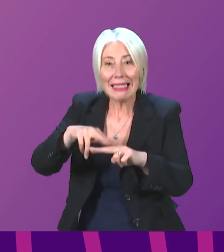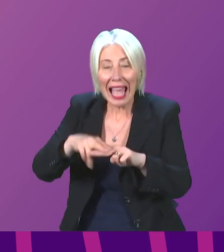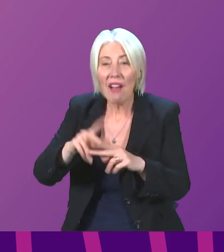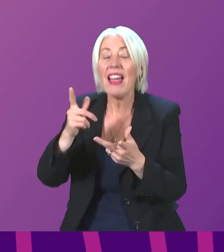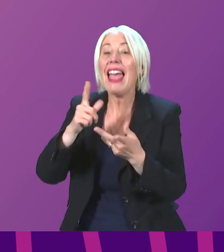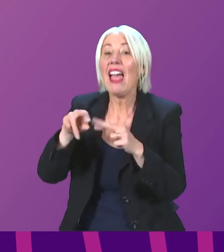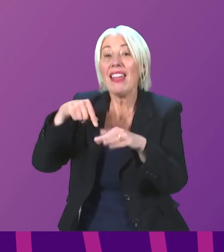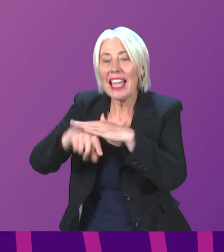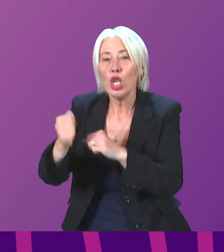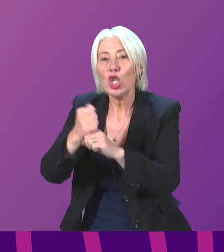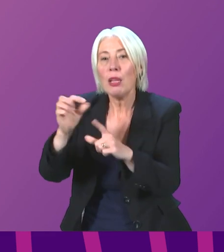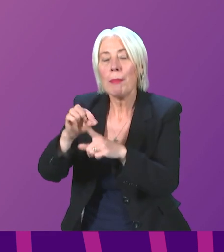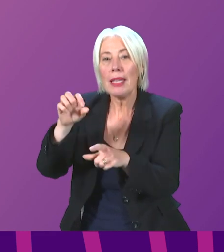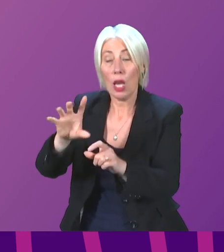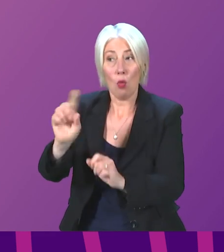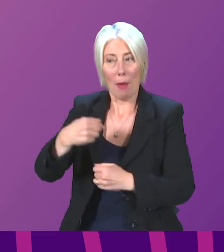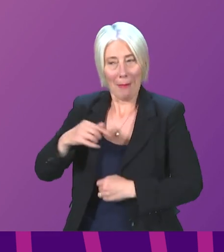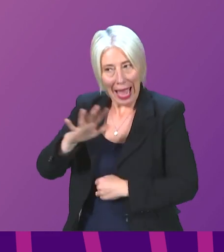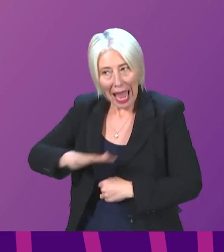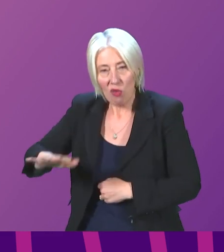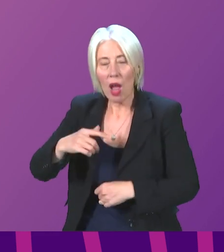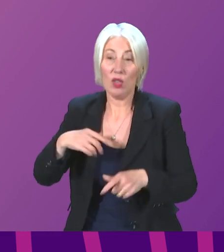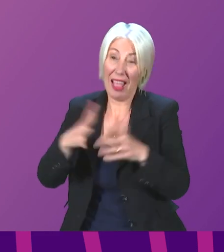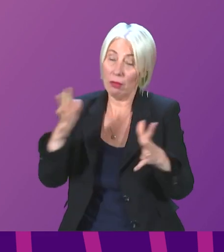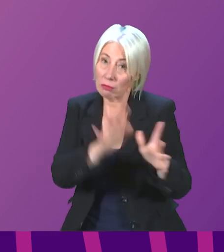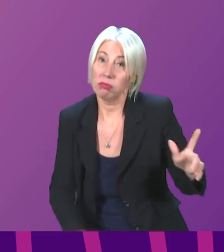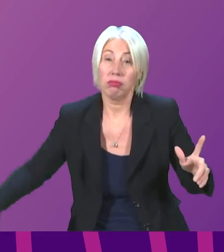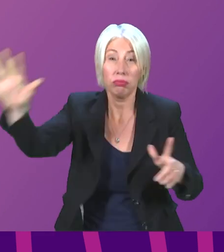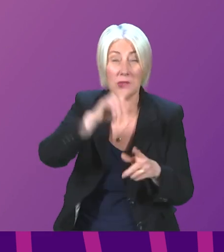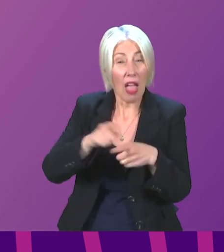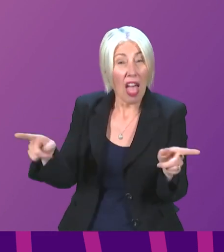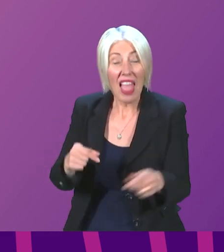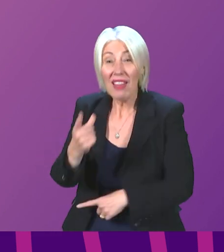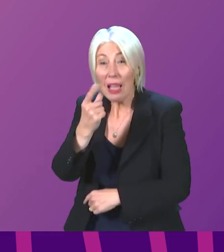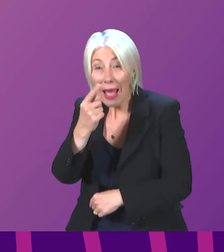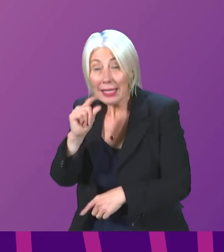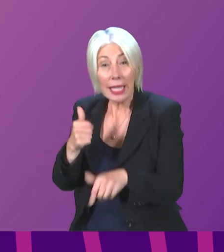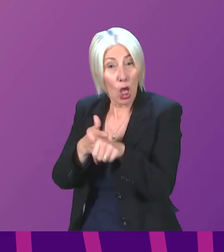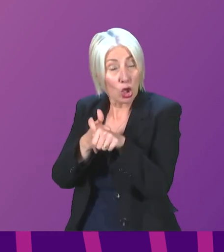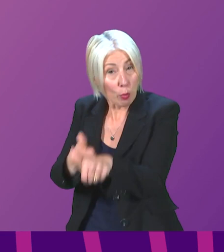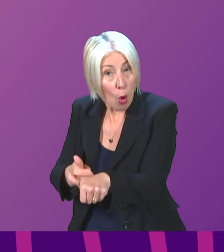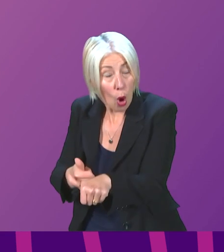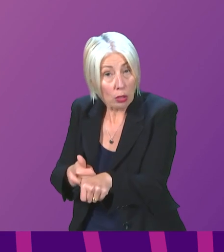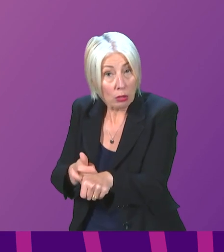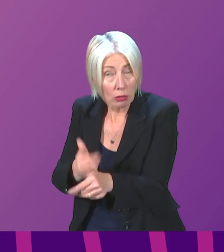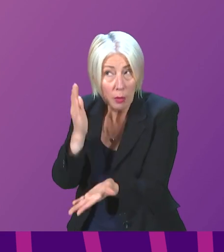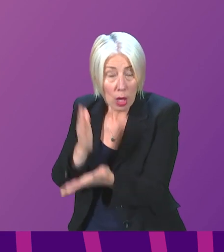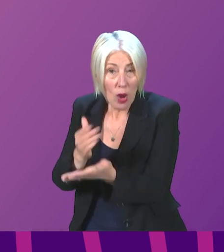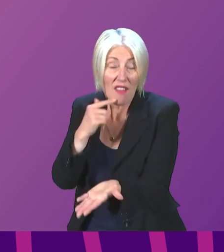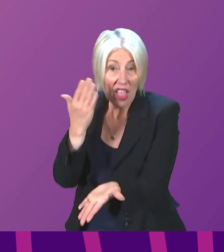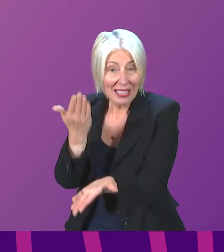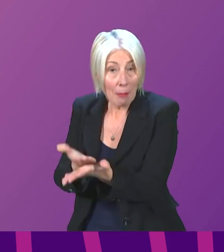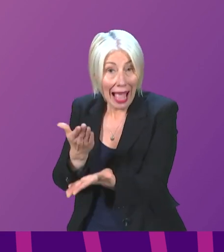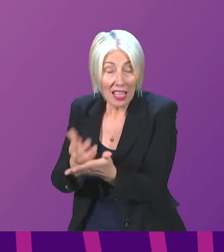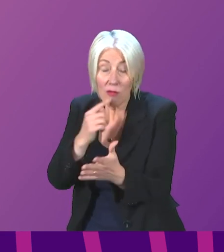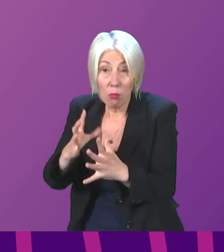GP surgeries, in my constituency and across the country, will have the capacity and support that they need to ensure demands from